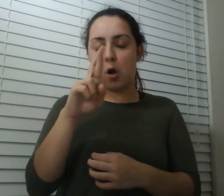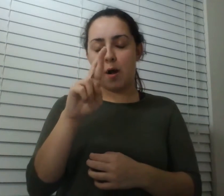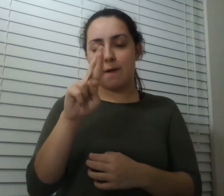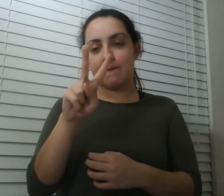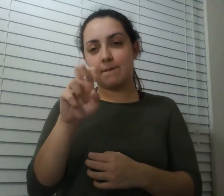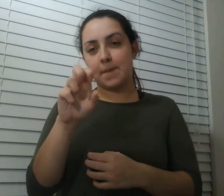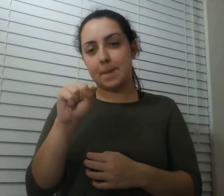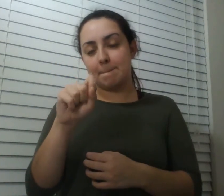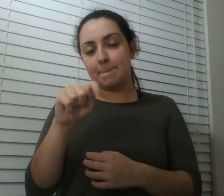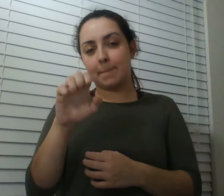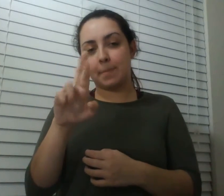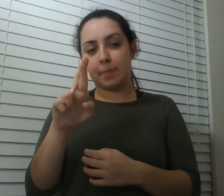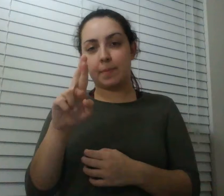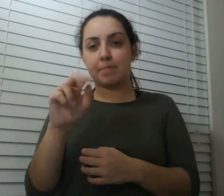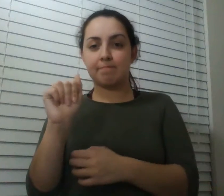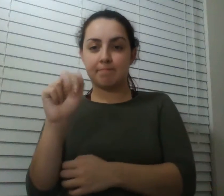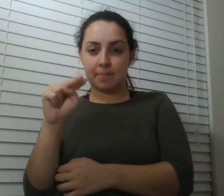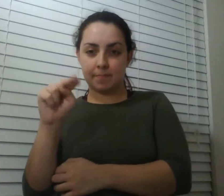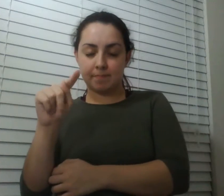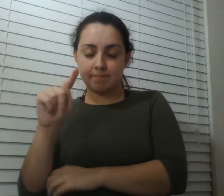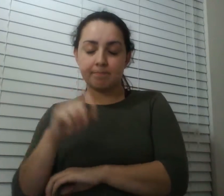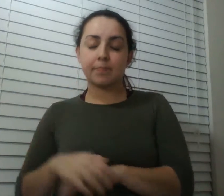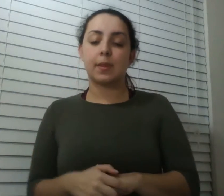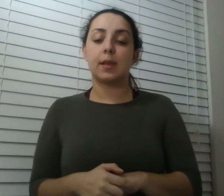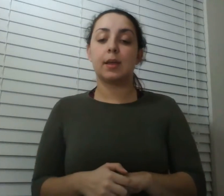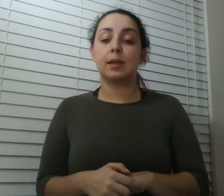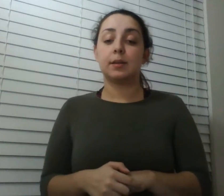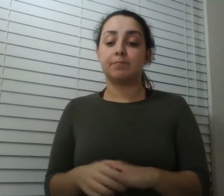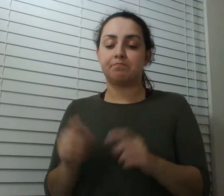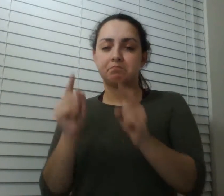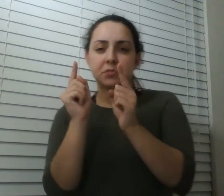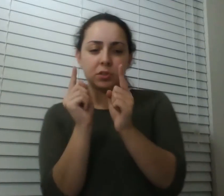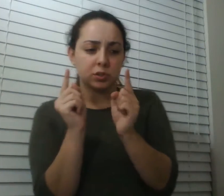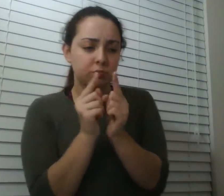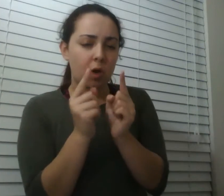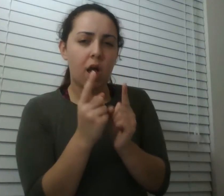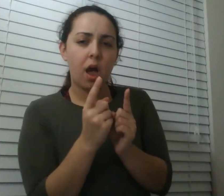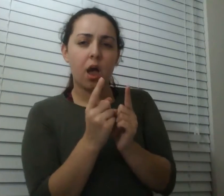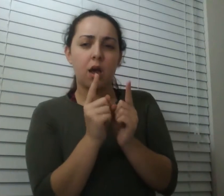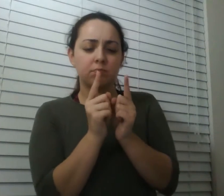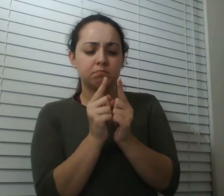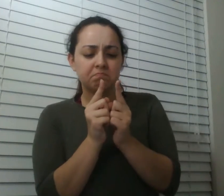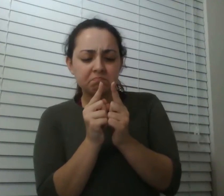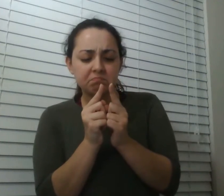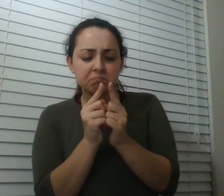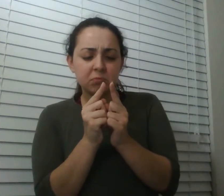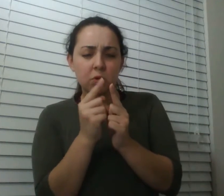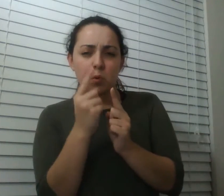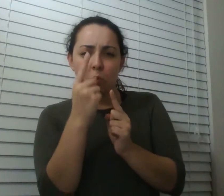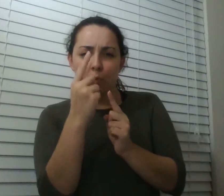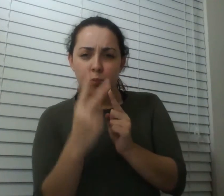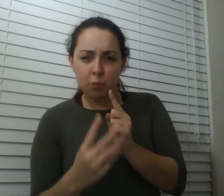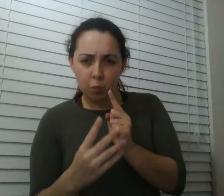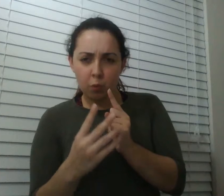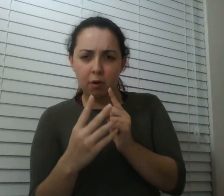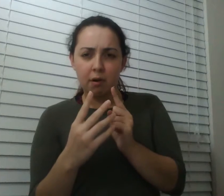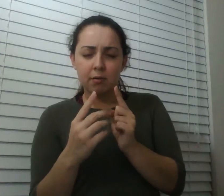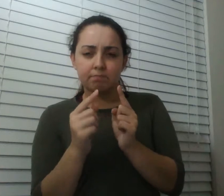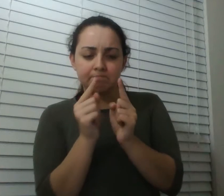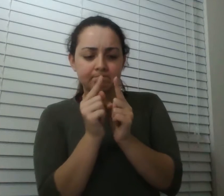third of an inch long and they're bright red pretty good sized ants actually and he was trying to get one into a jar and